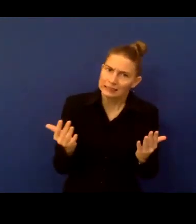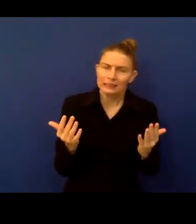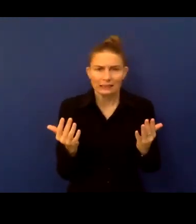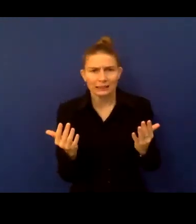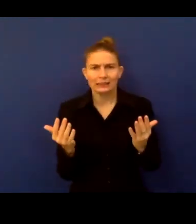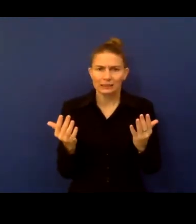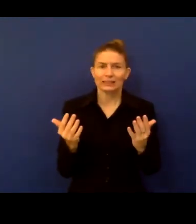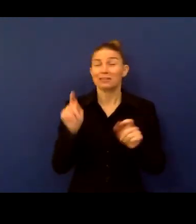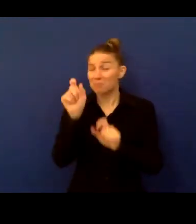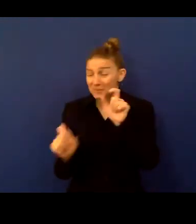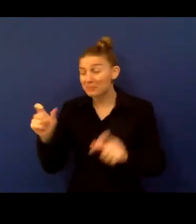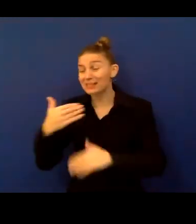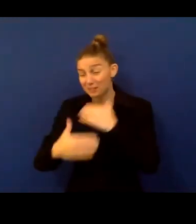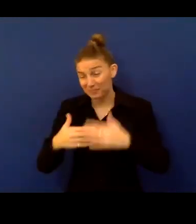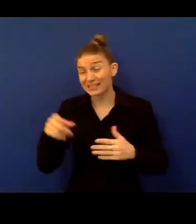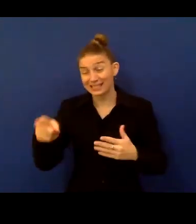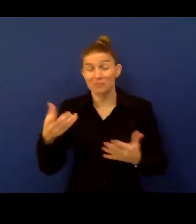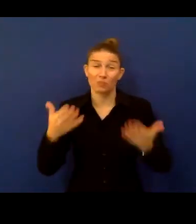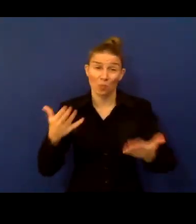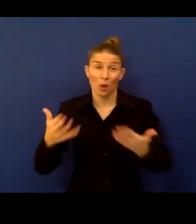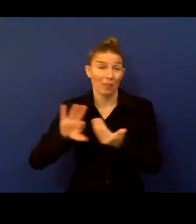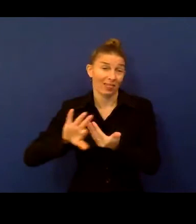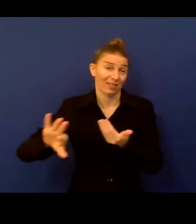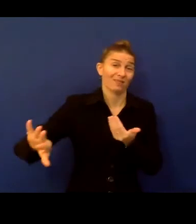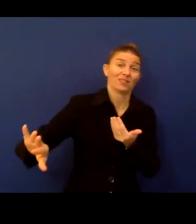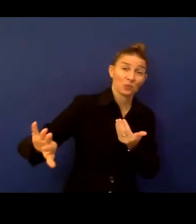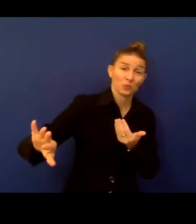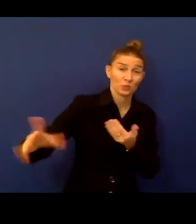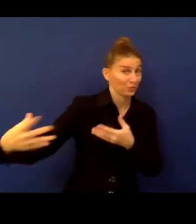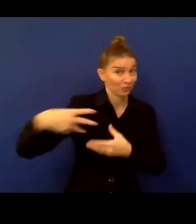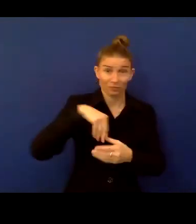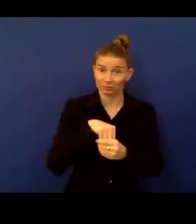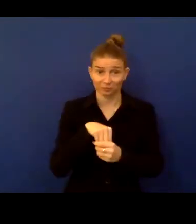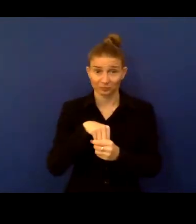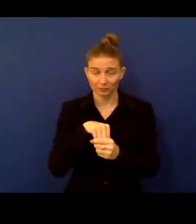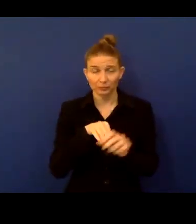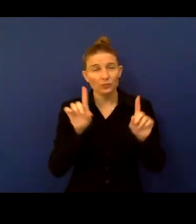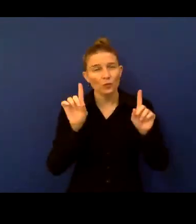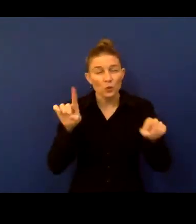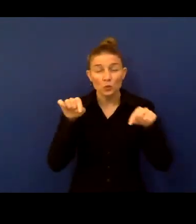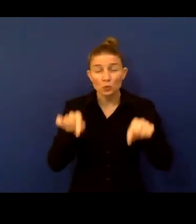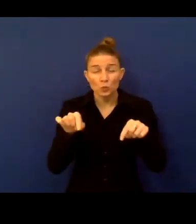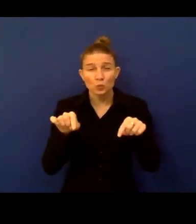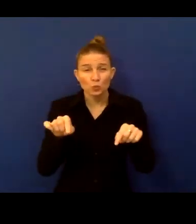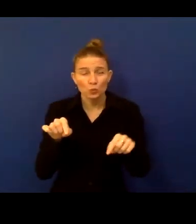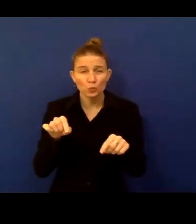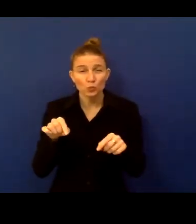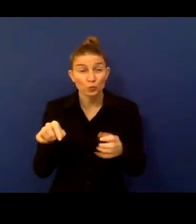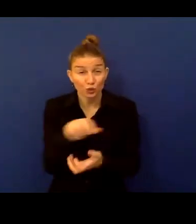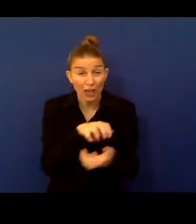persons with disability are still likely to be left out. So to overcome this crisis into an opportunity,